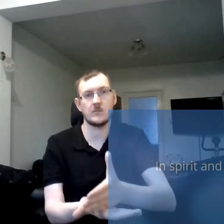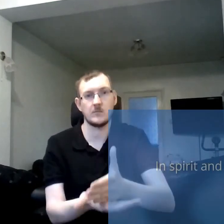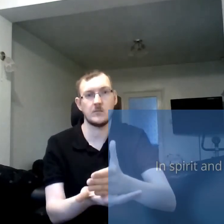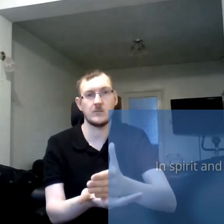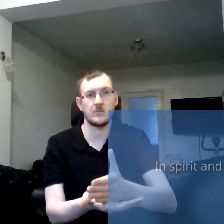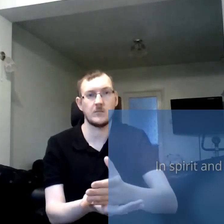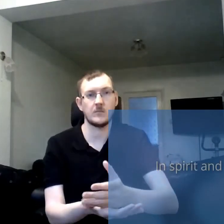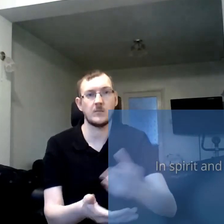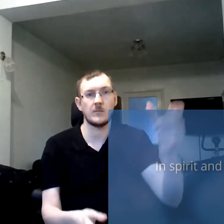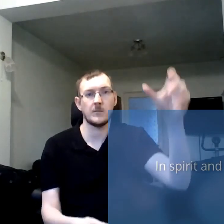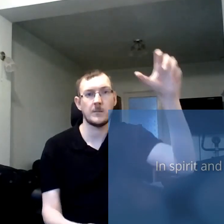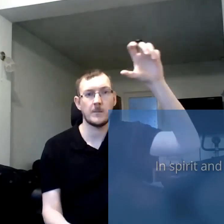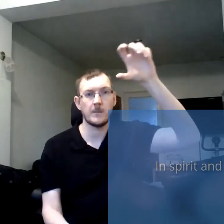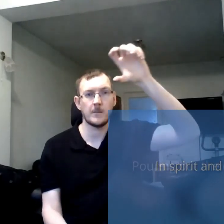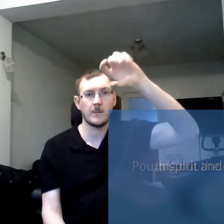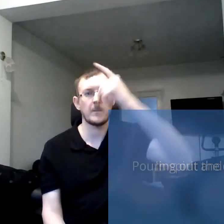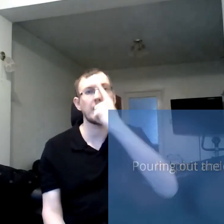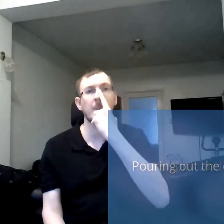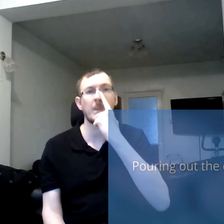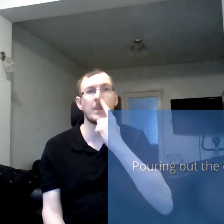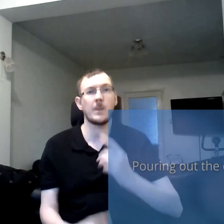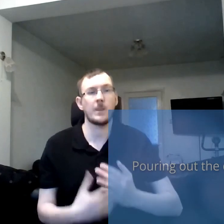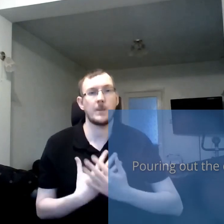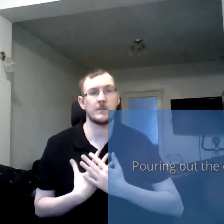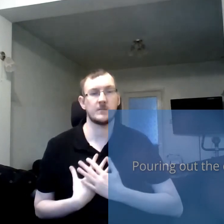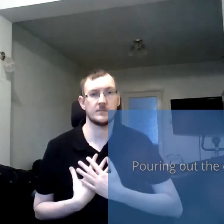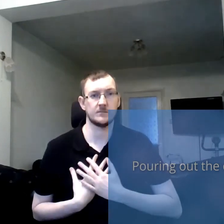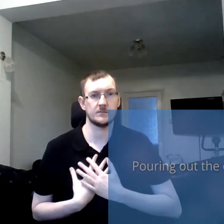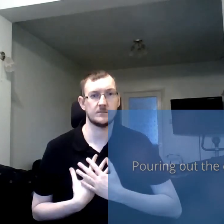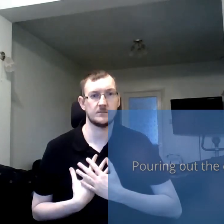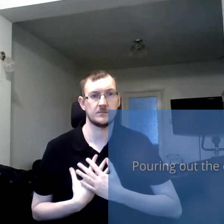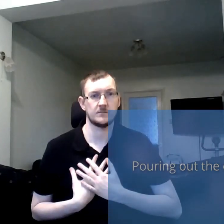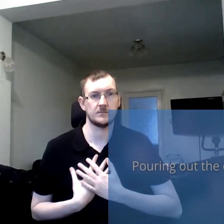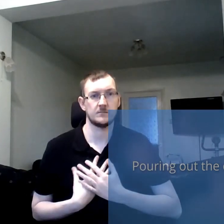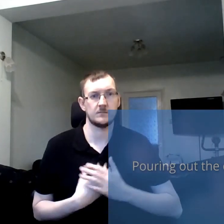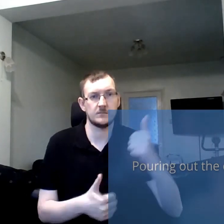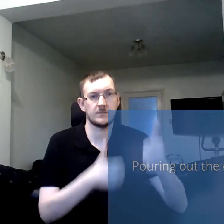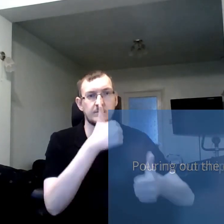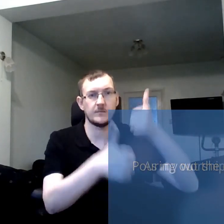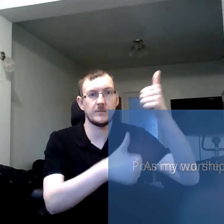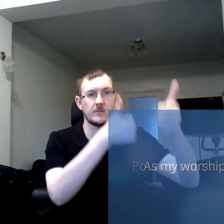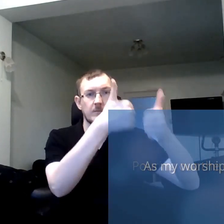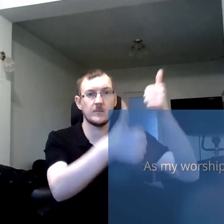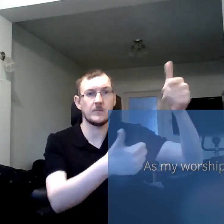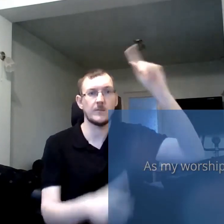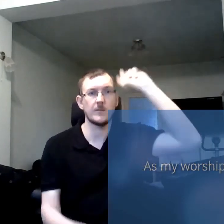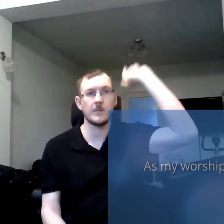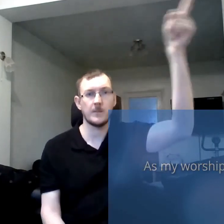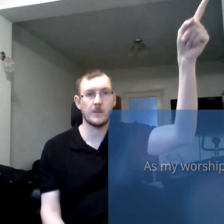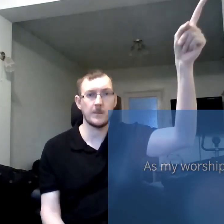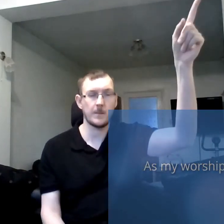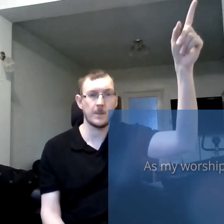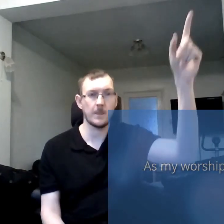truth pouring out the oil of love as my worship to you